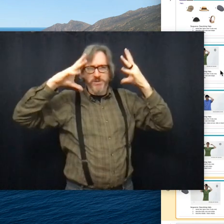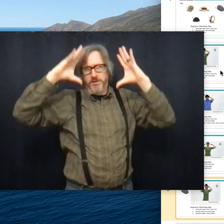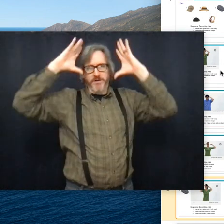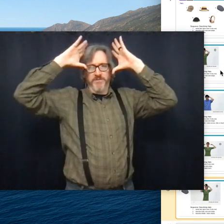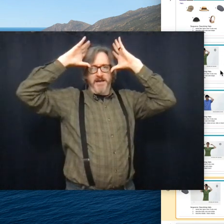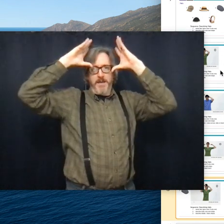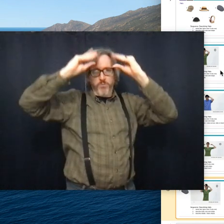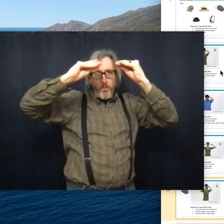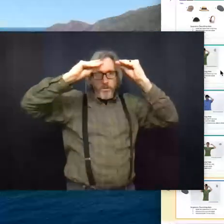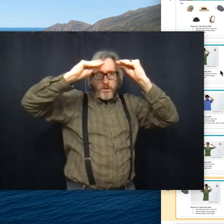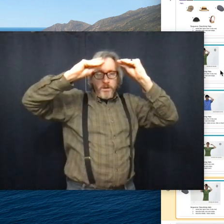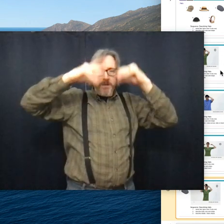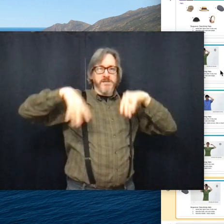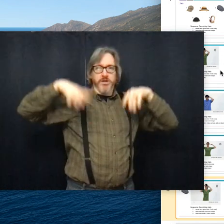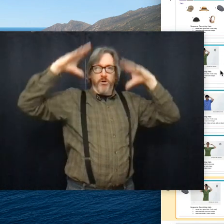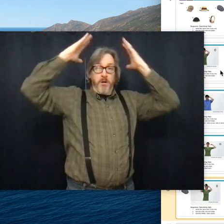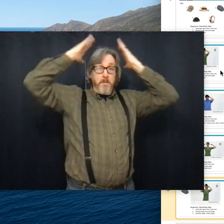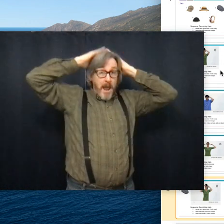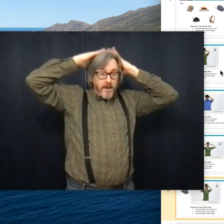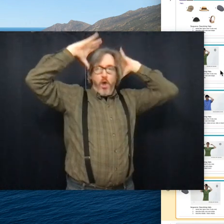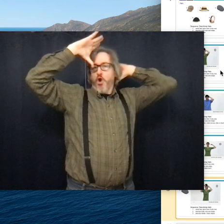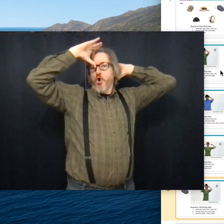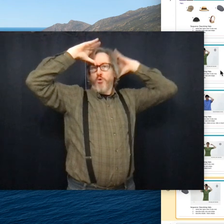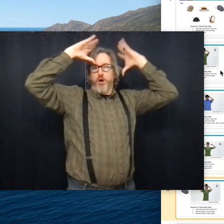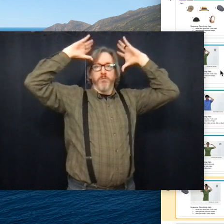We always called it a flat cap. Boom. So,